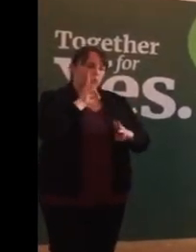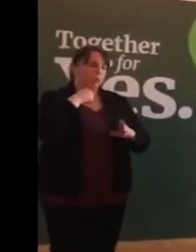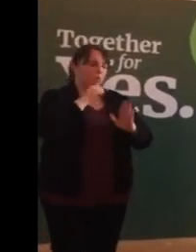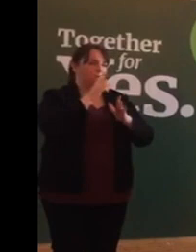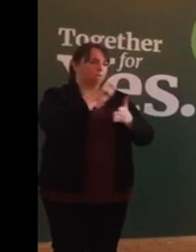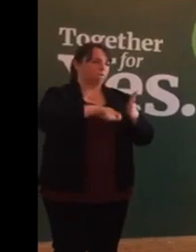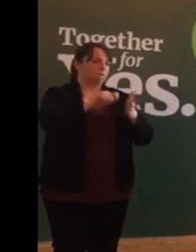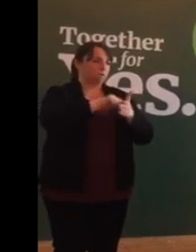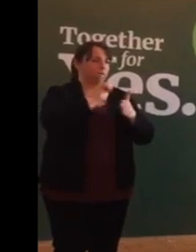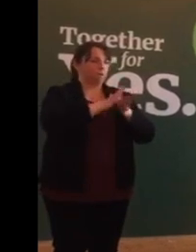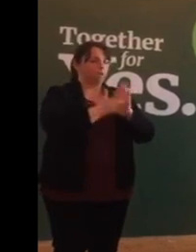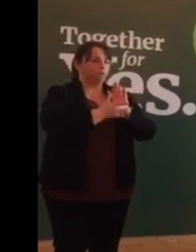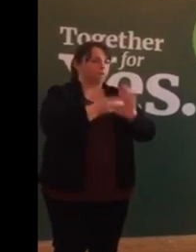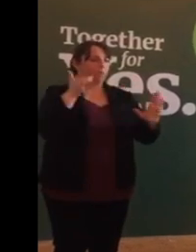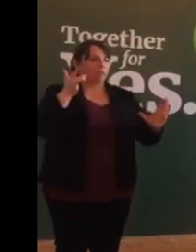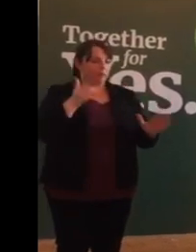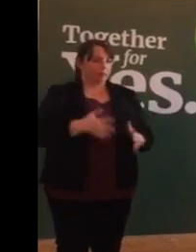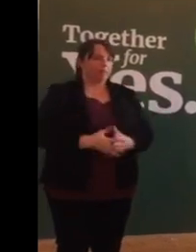on this occasion.